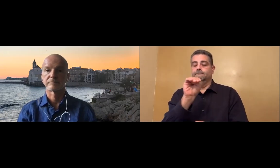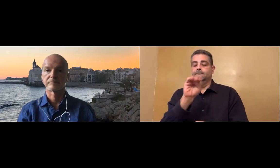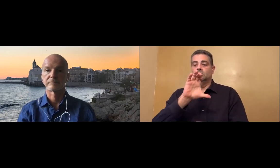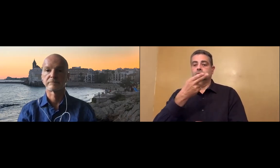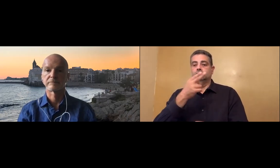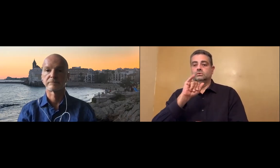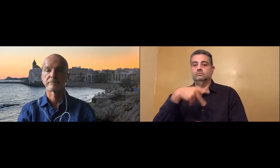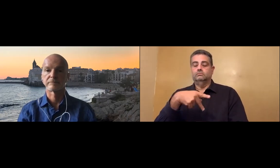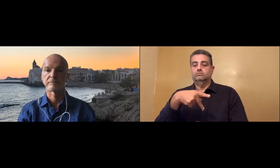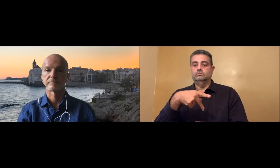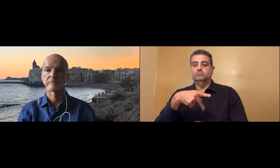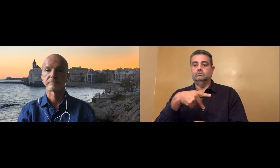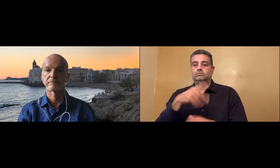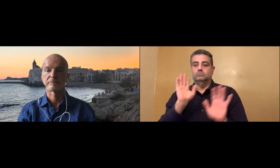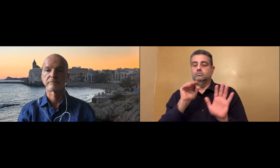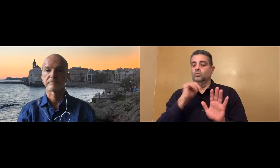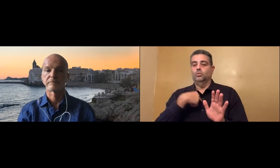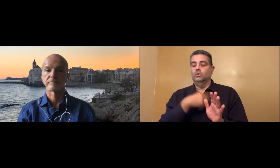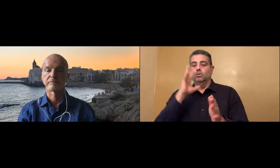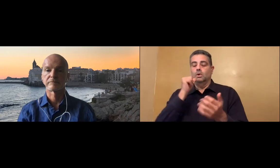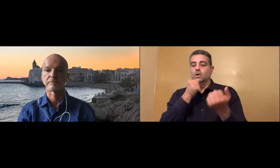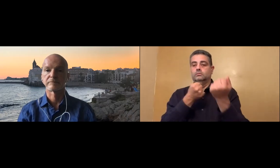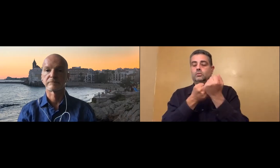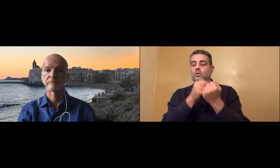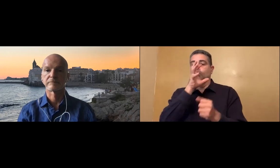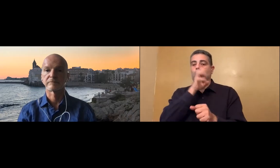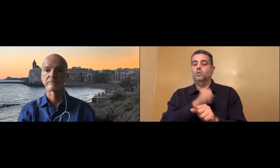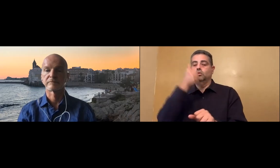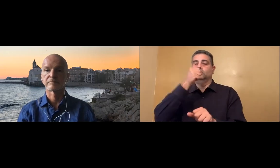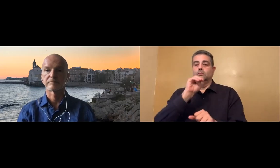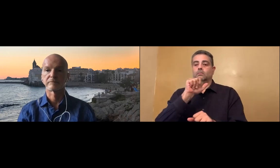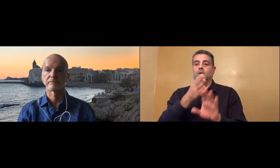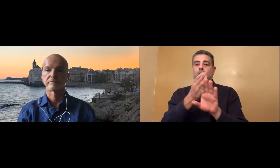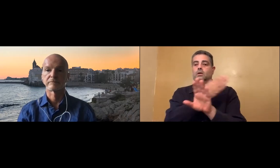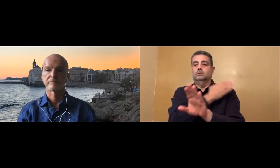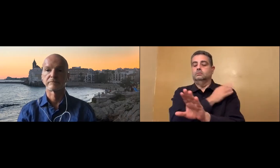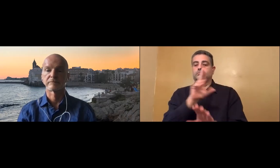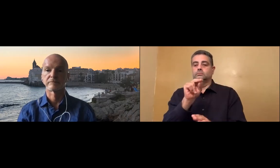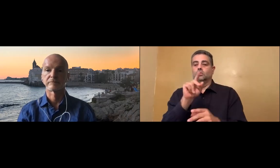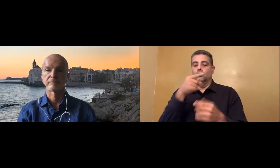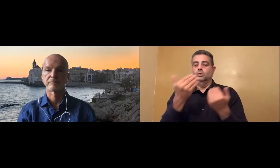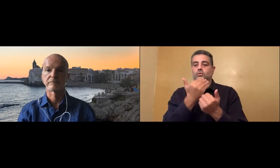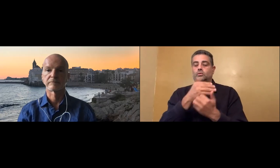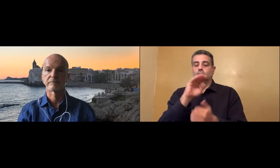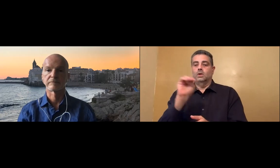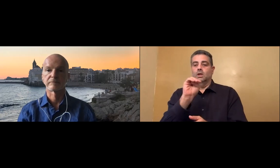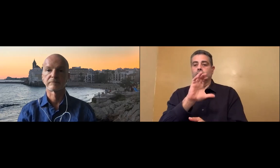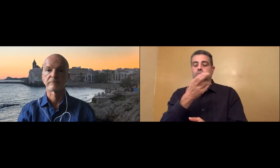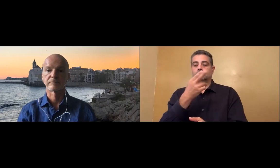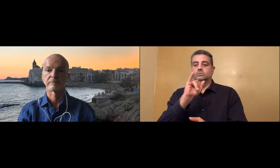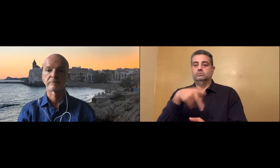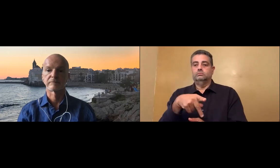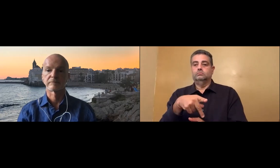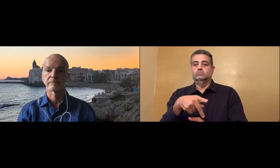But only for Macs that have M chips installed. We will not be able to support older